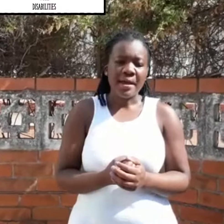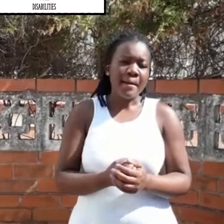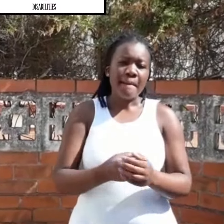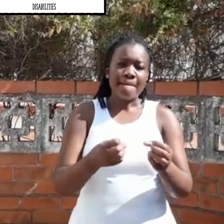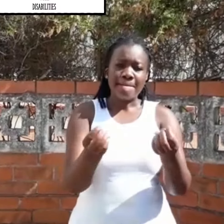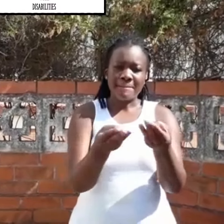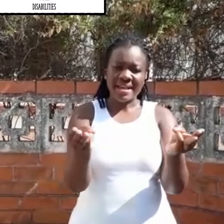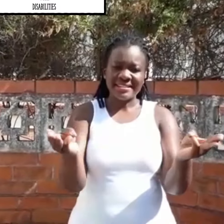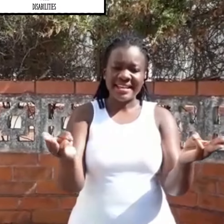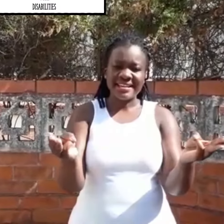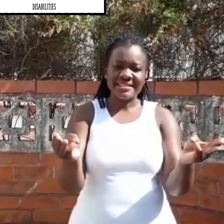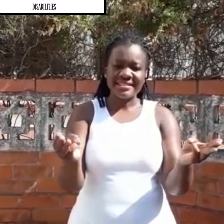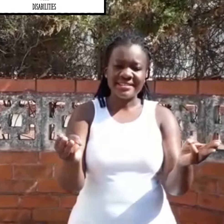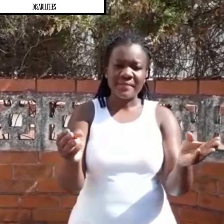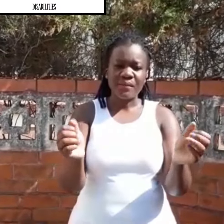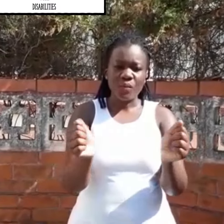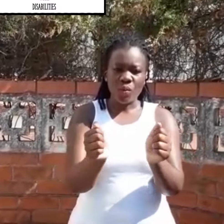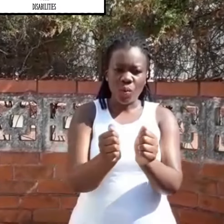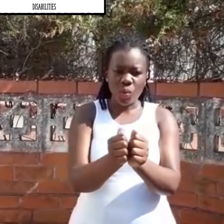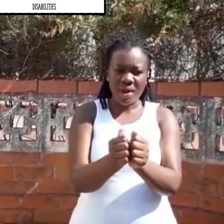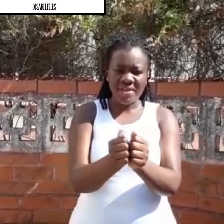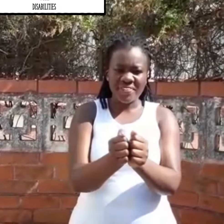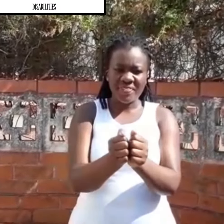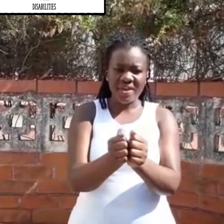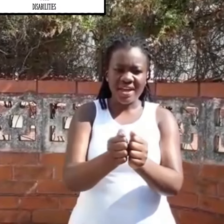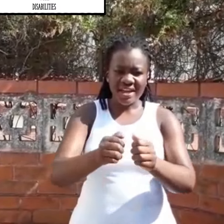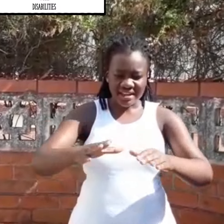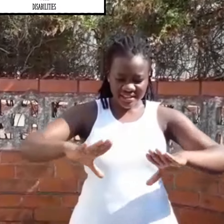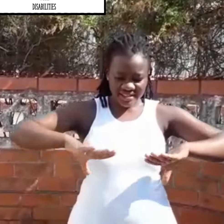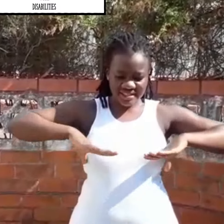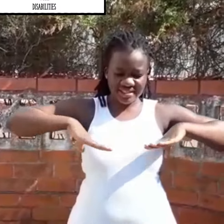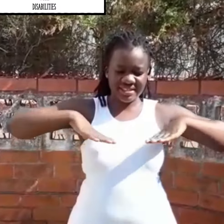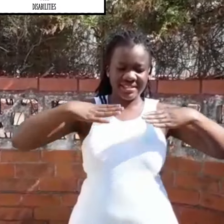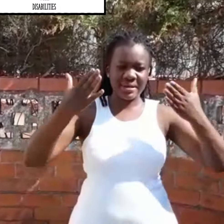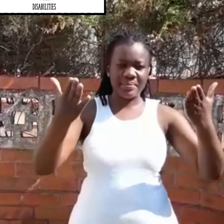Persons with disabilities.